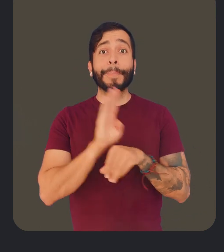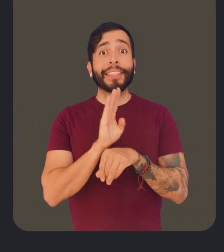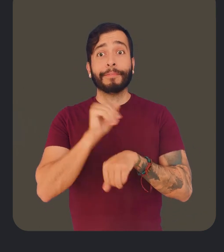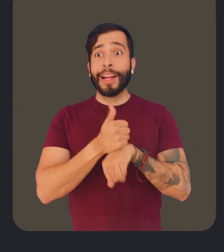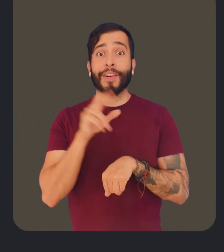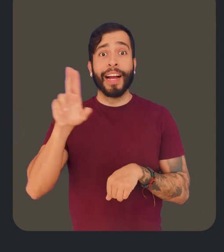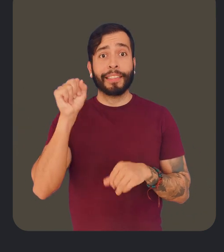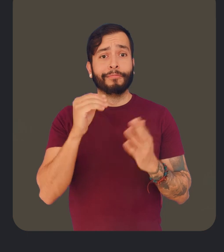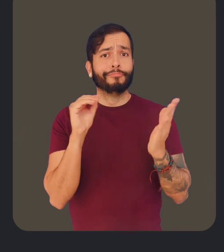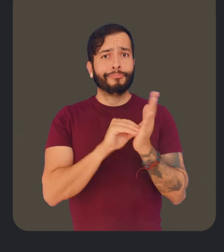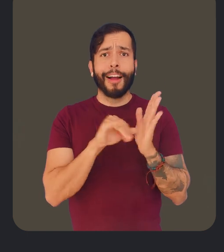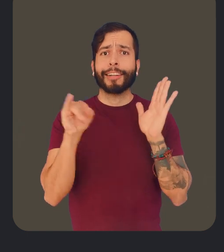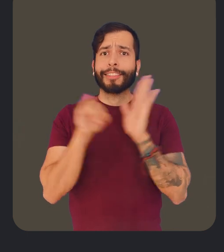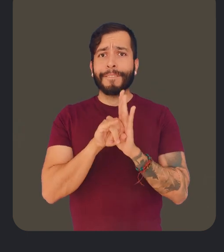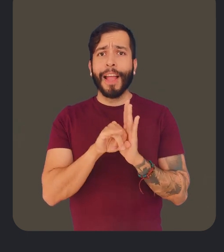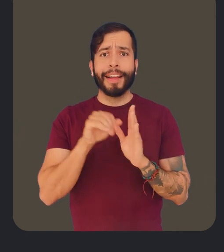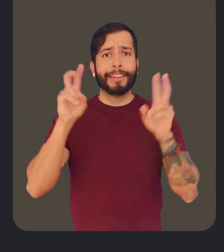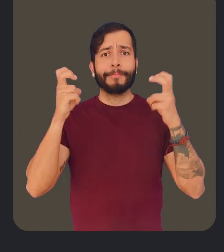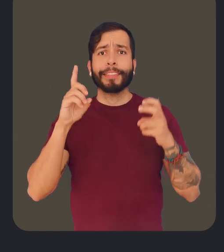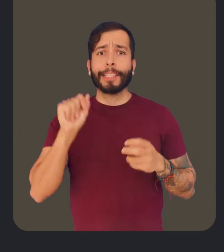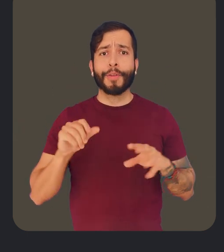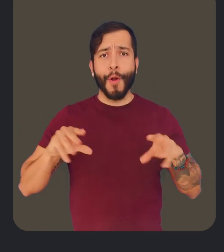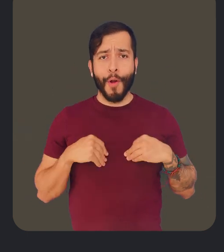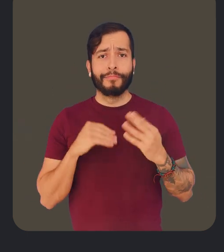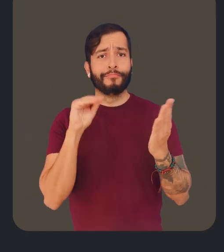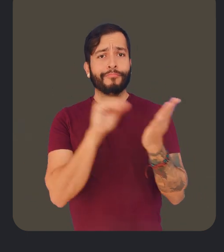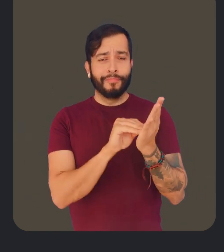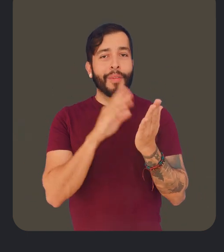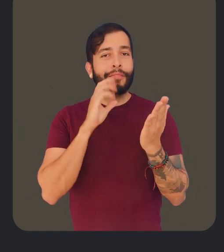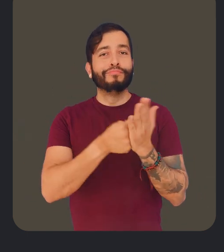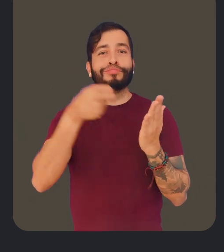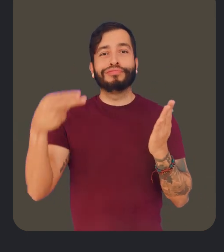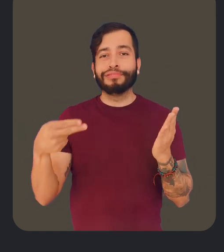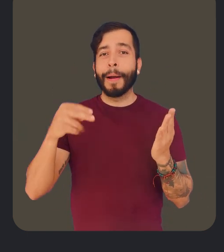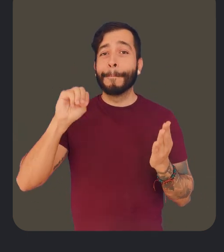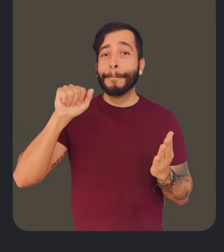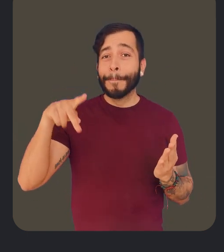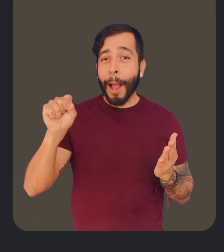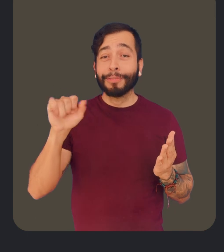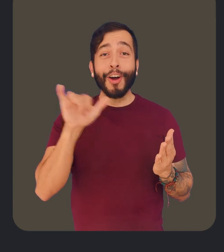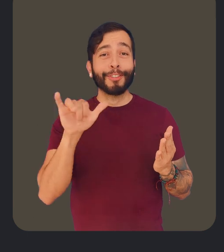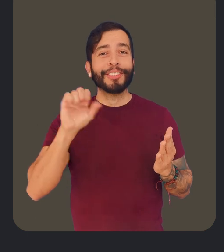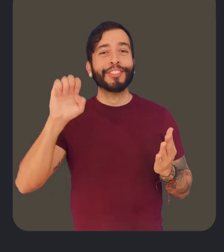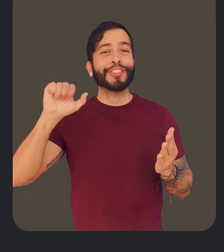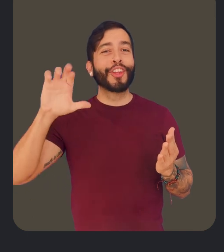businesses based in the U.S. choose to identify as disabled-owned in their business profile, the attribute will appear in their listings on Maps and Search.